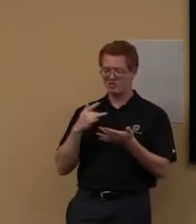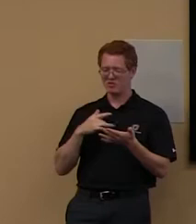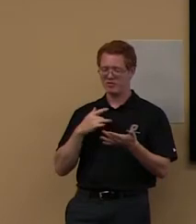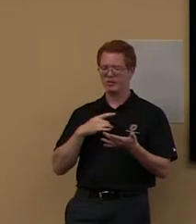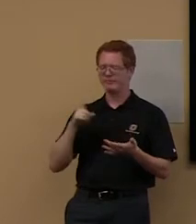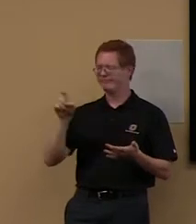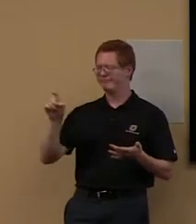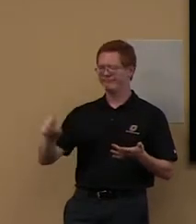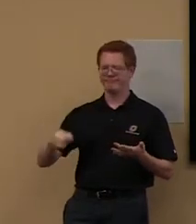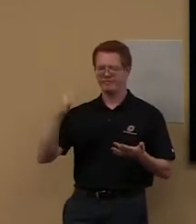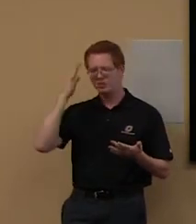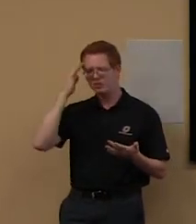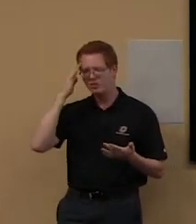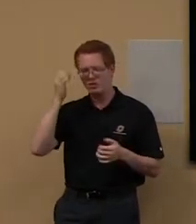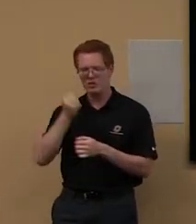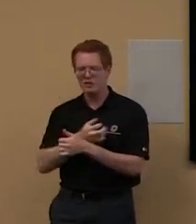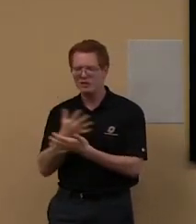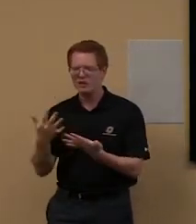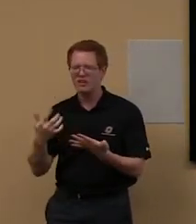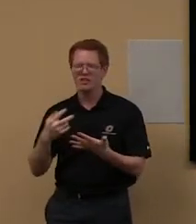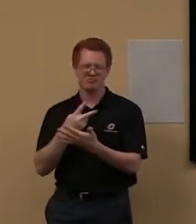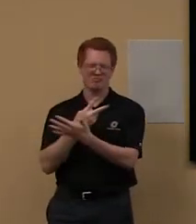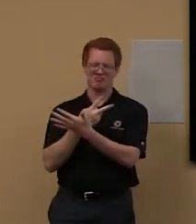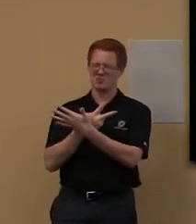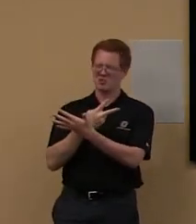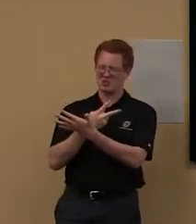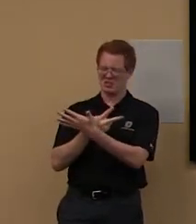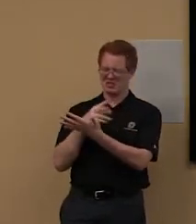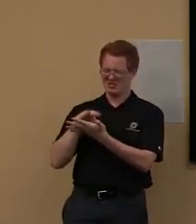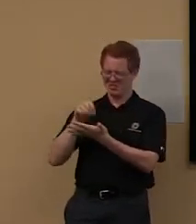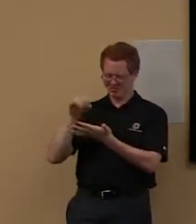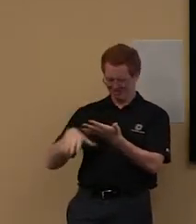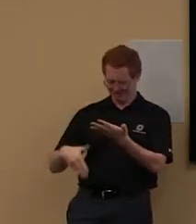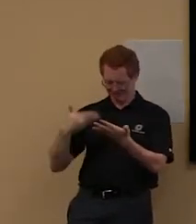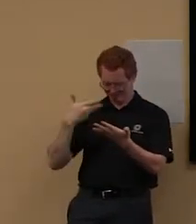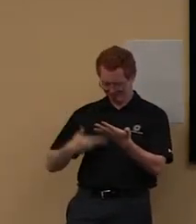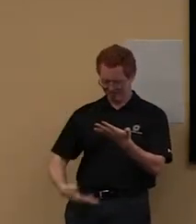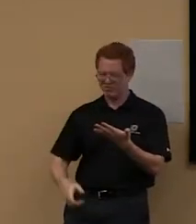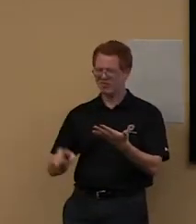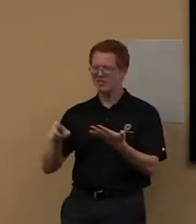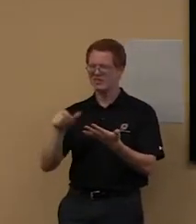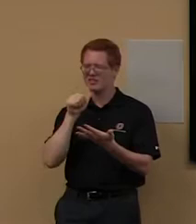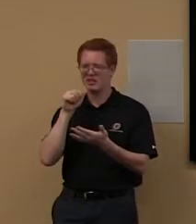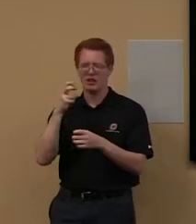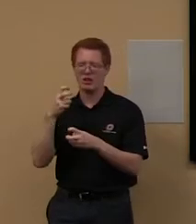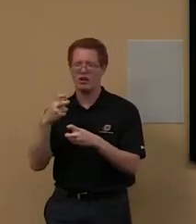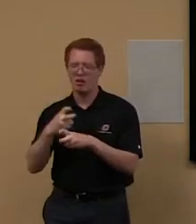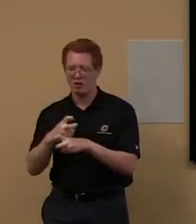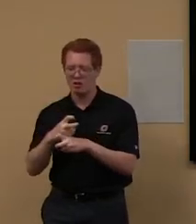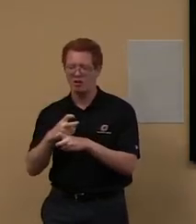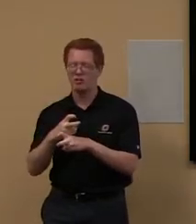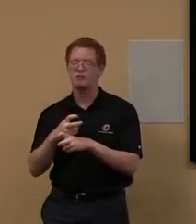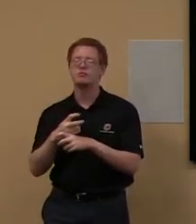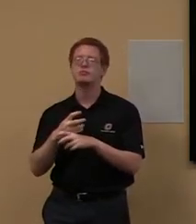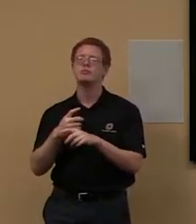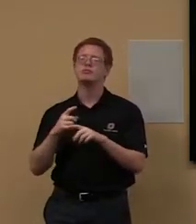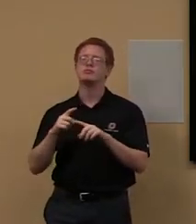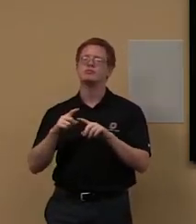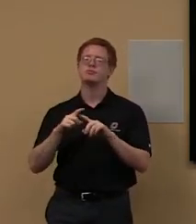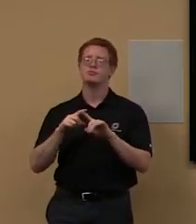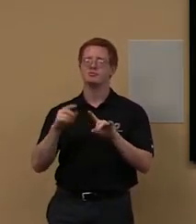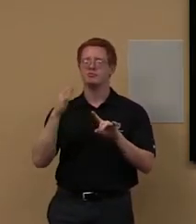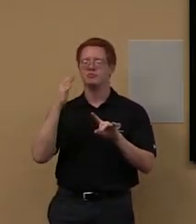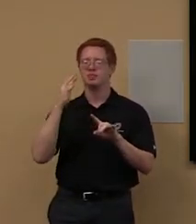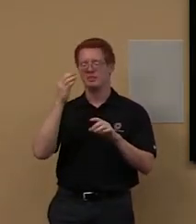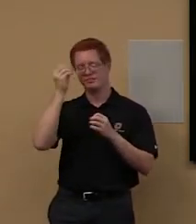this, this, you know, this shouldn't, this isn't hard. Um, but, but know that, you know, just like the